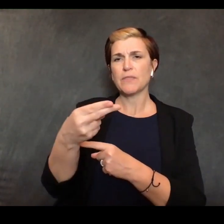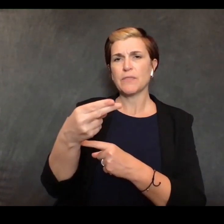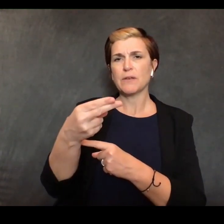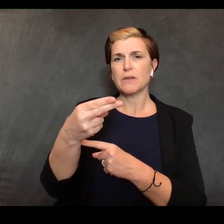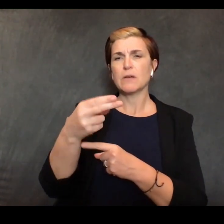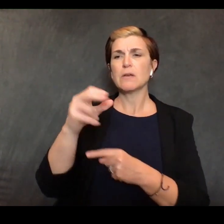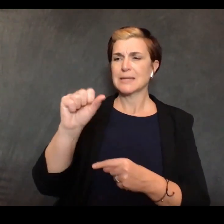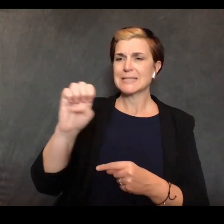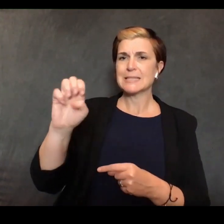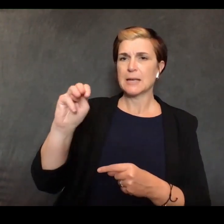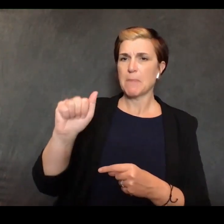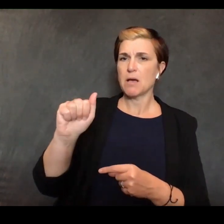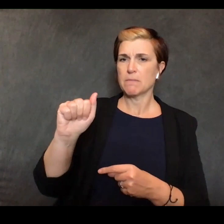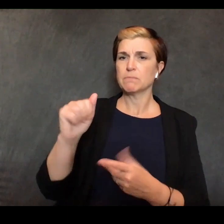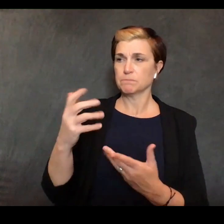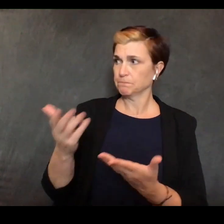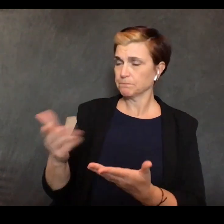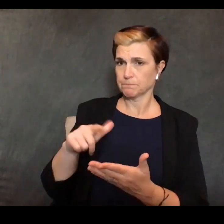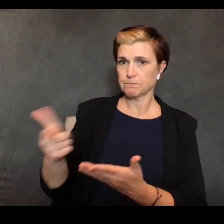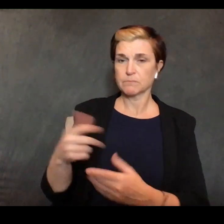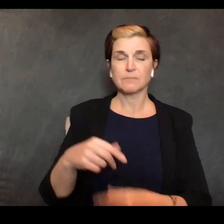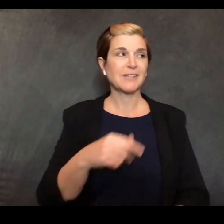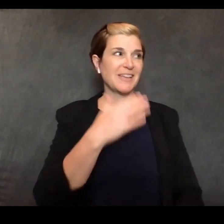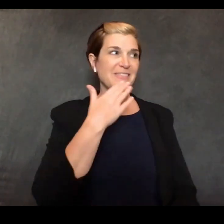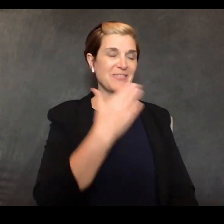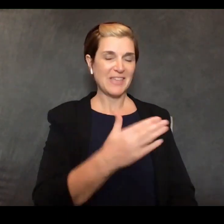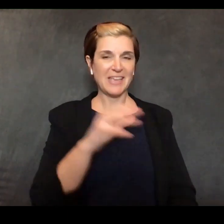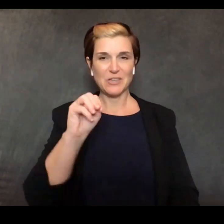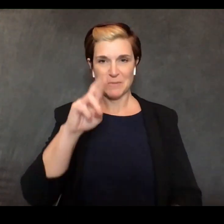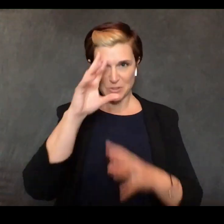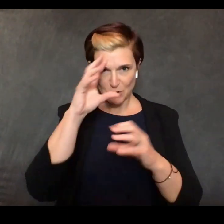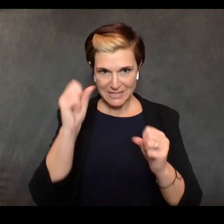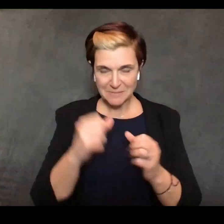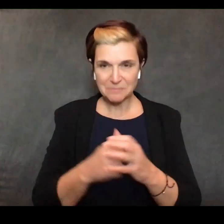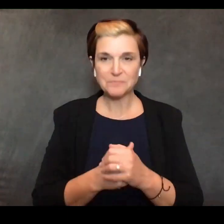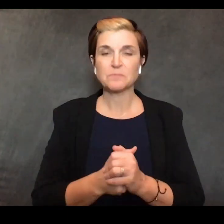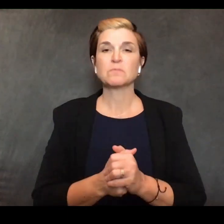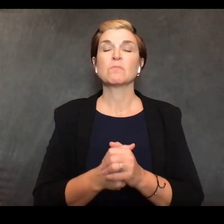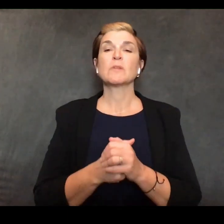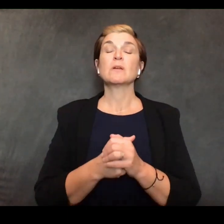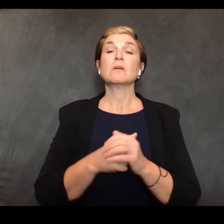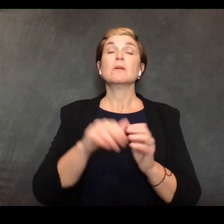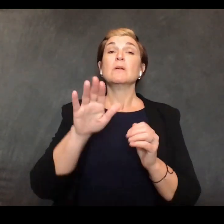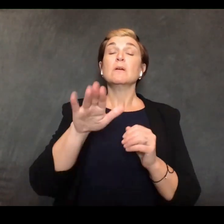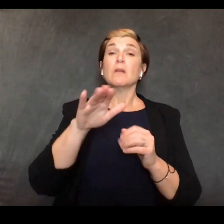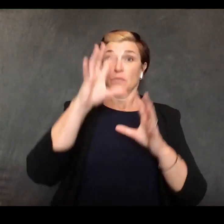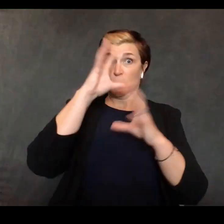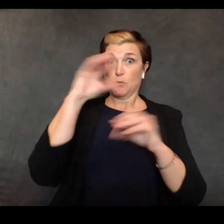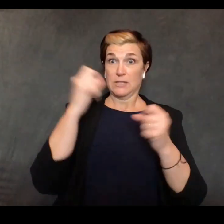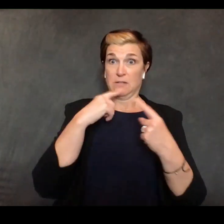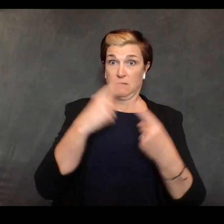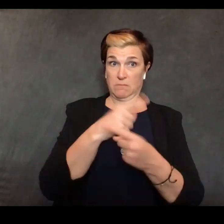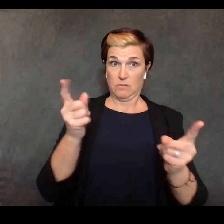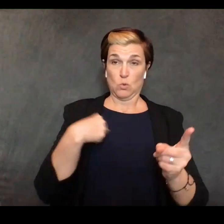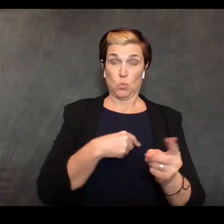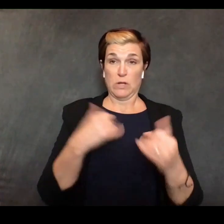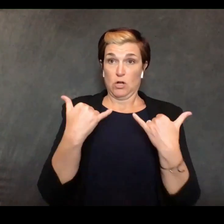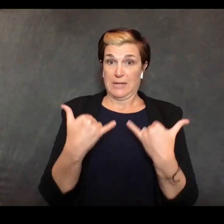sima thank you mr president and as the president announced earlier we are doing a dramatic expansion of what's known as